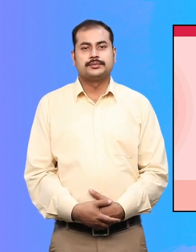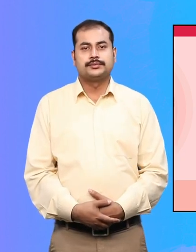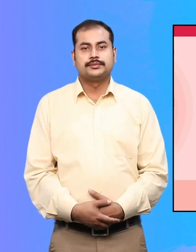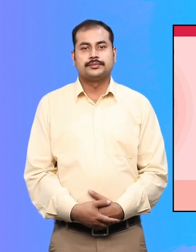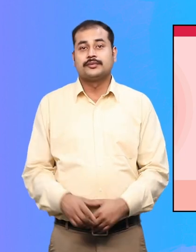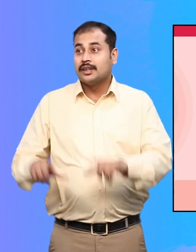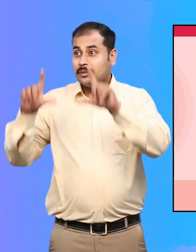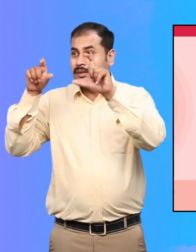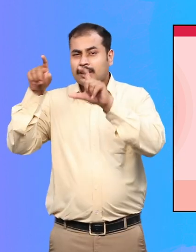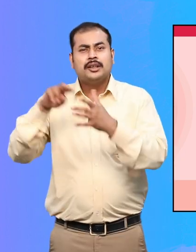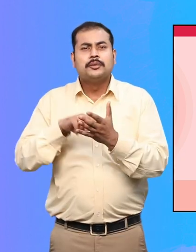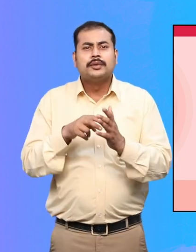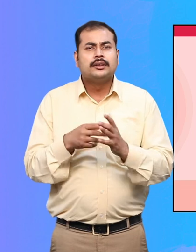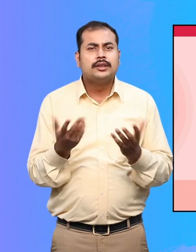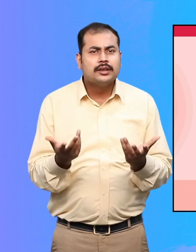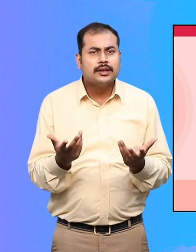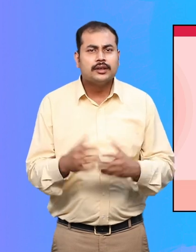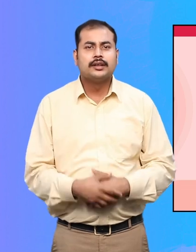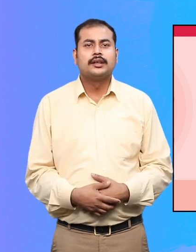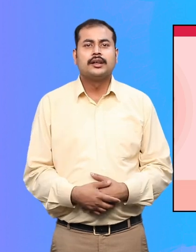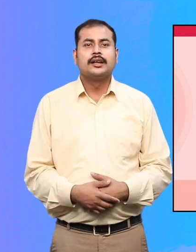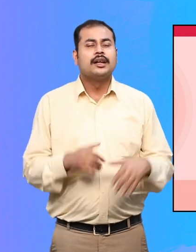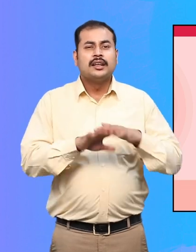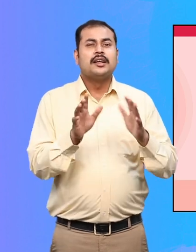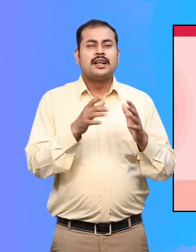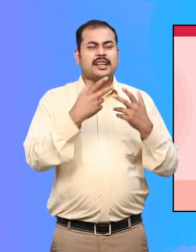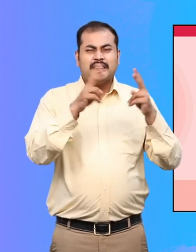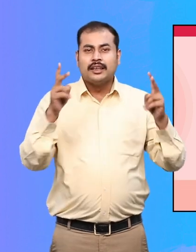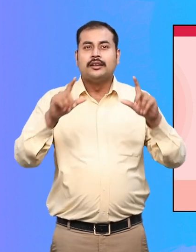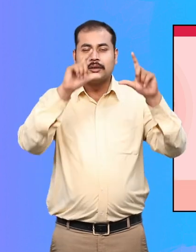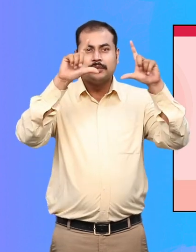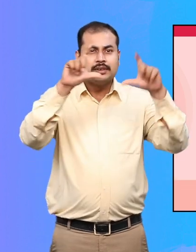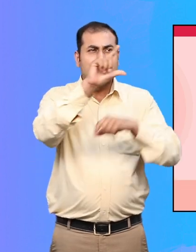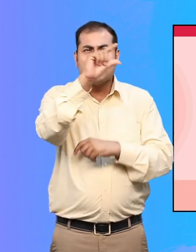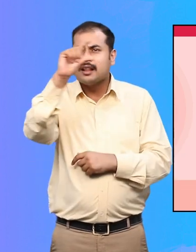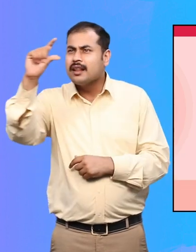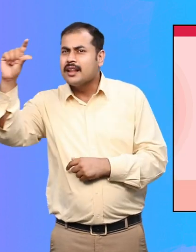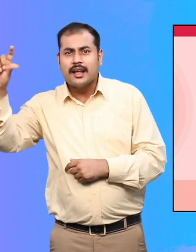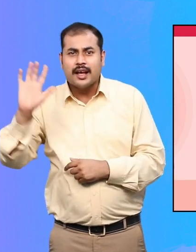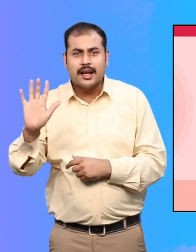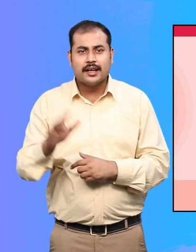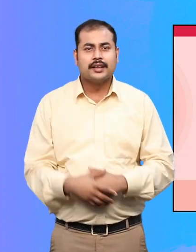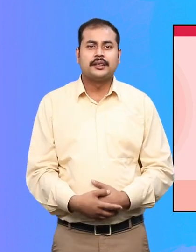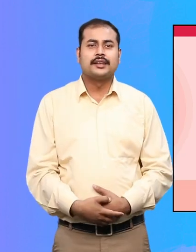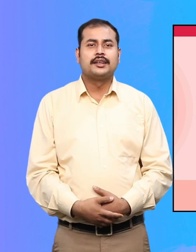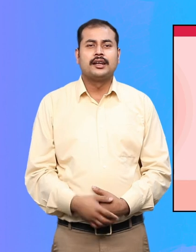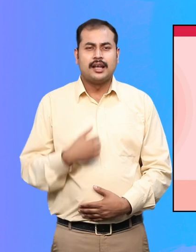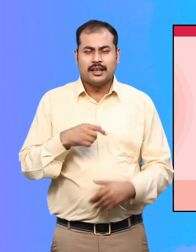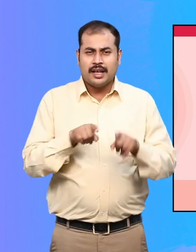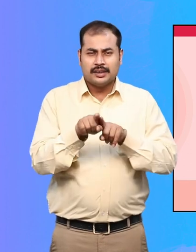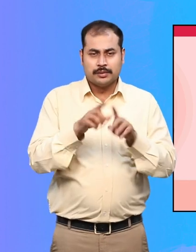These symbols along with the wheelchair symbols mark accessibility features, namely accessible parking,